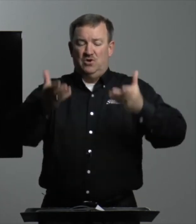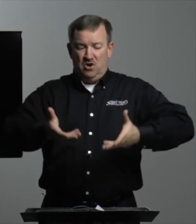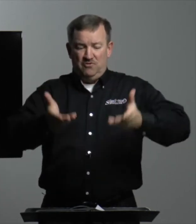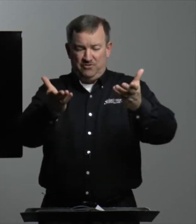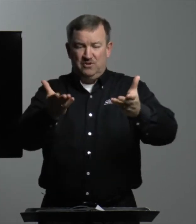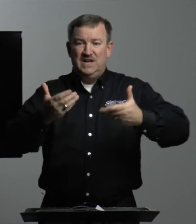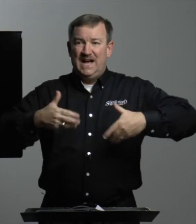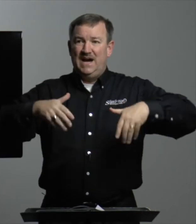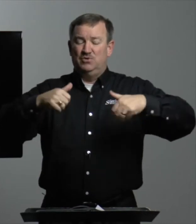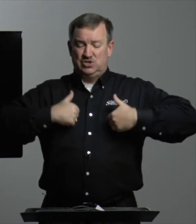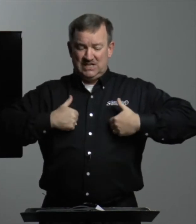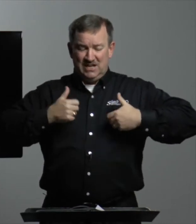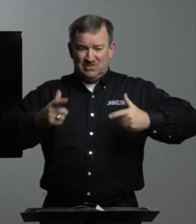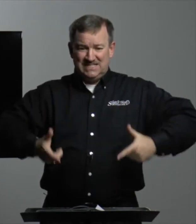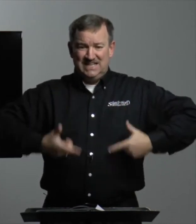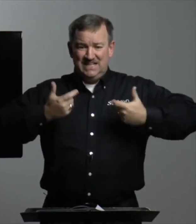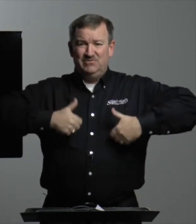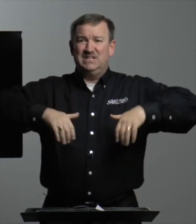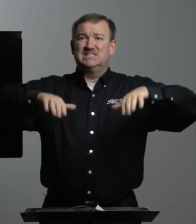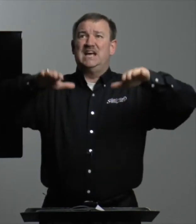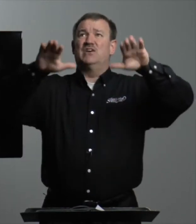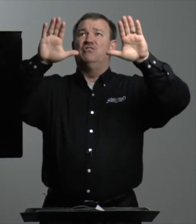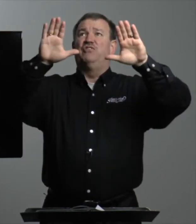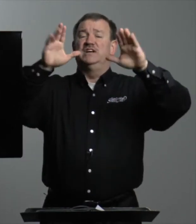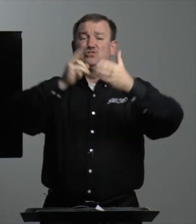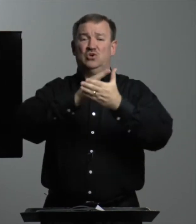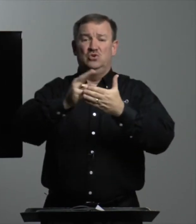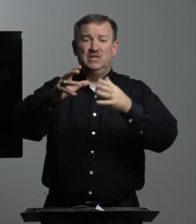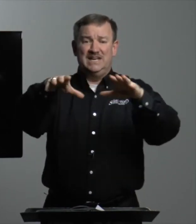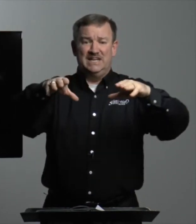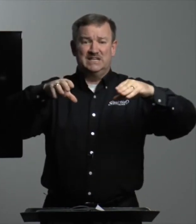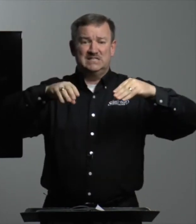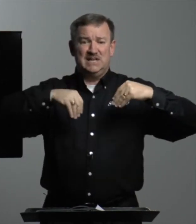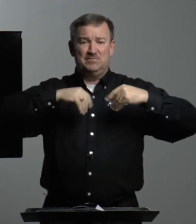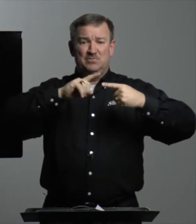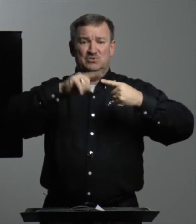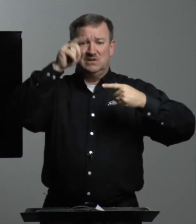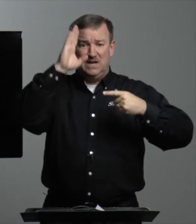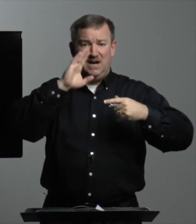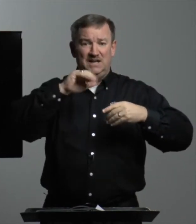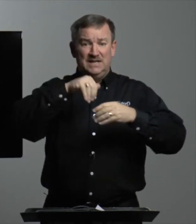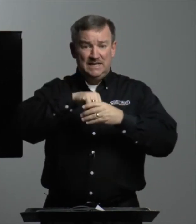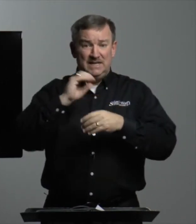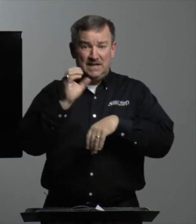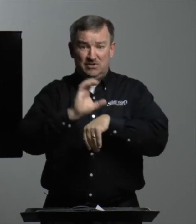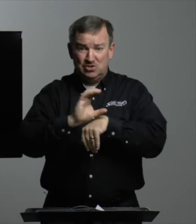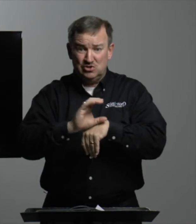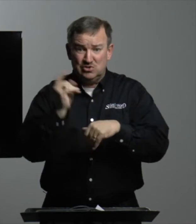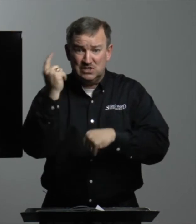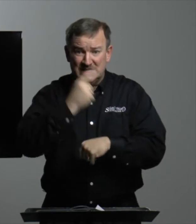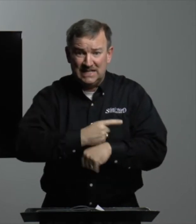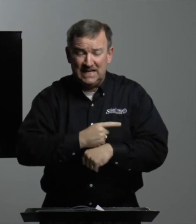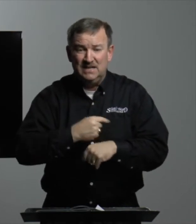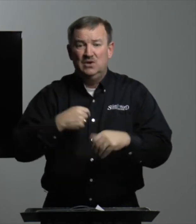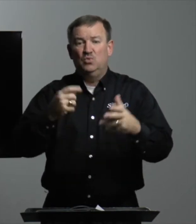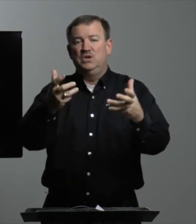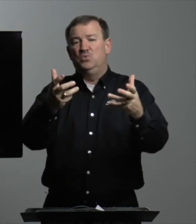ourselves as a living sacrifice, holy and acceptable to God in our churches today. We